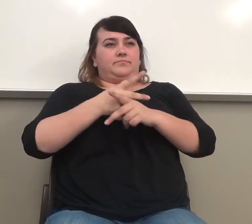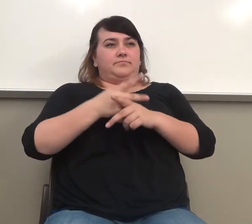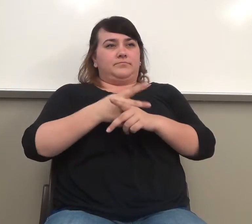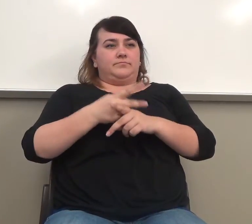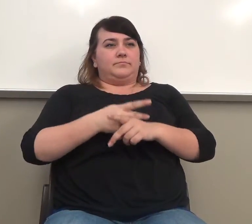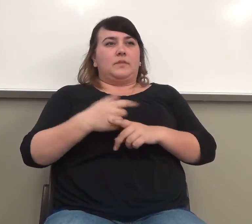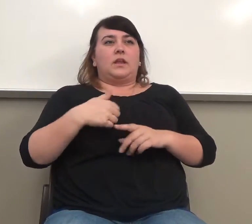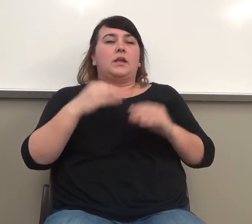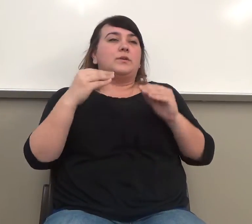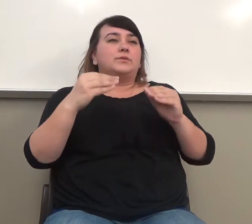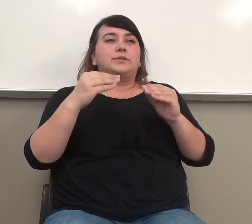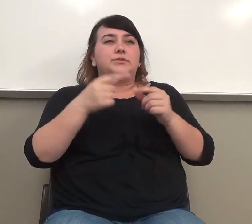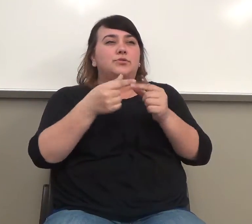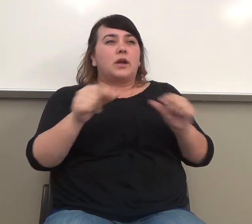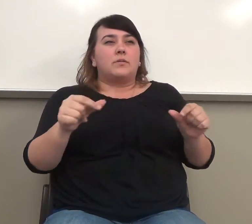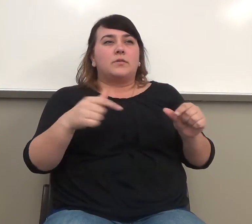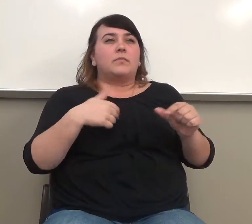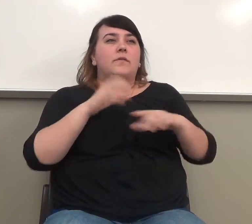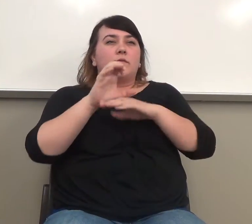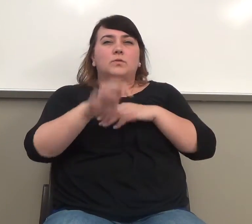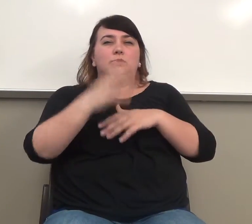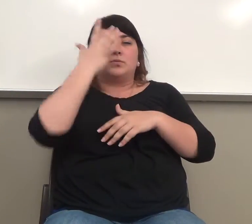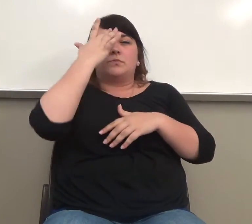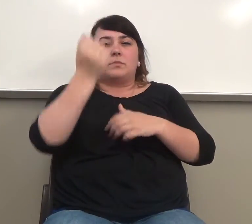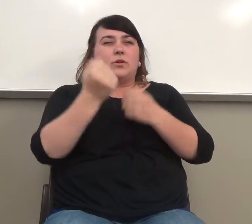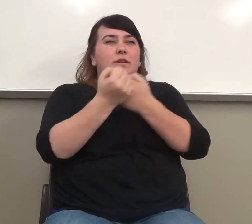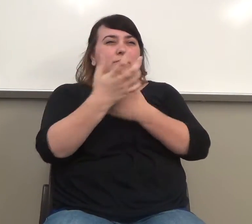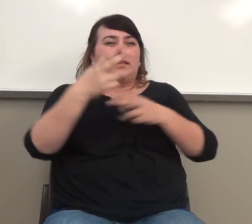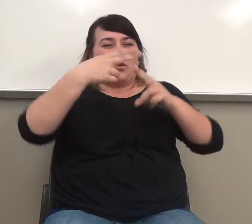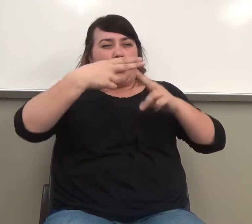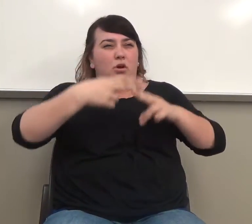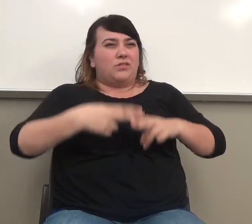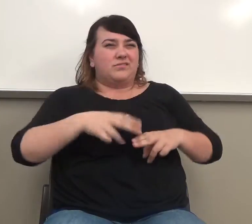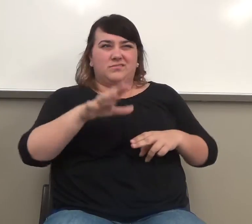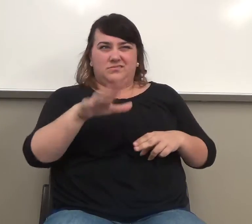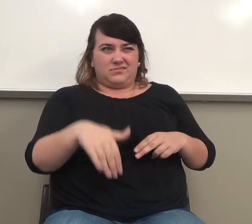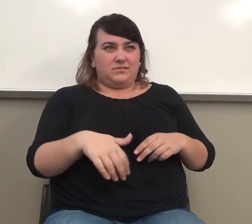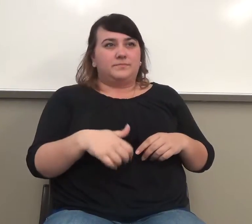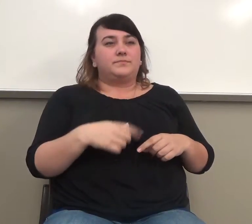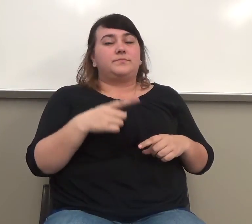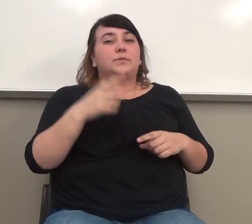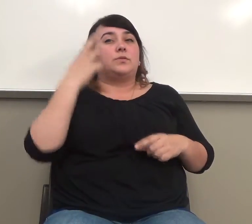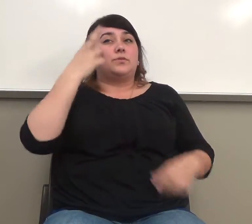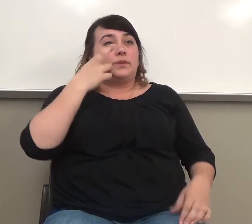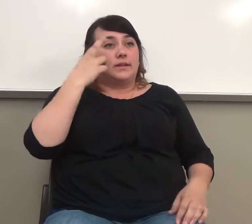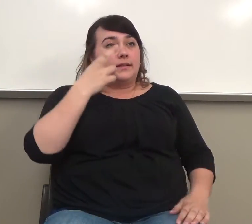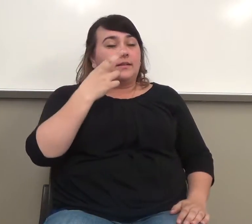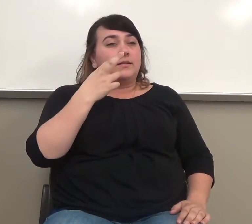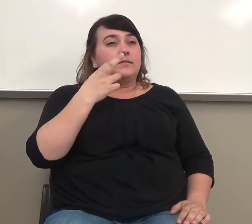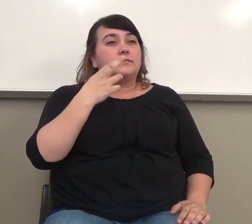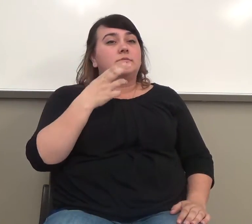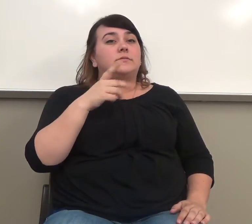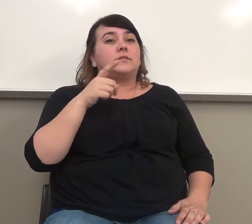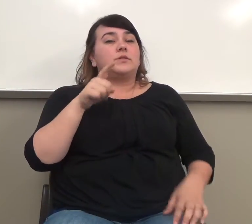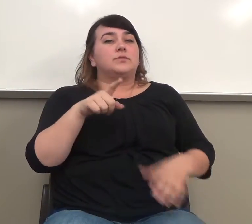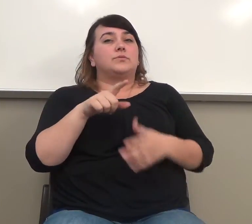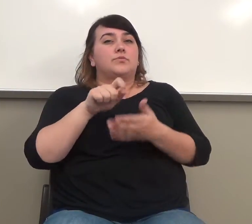having you memorize what all these silly things are called. One of the things you're going to find is that when you're doing your stuff in the English Center